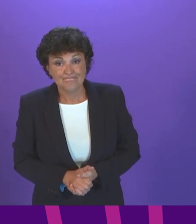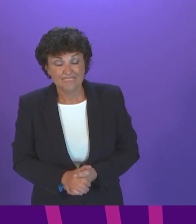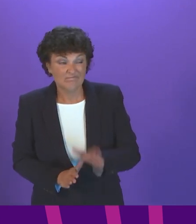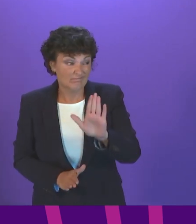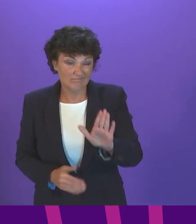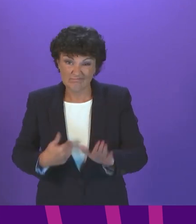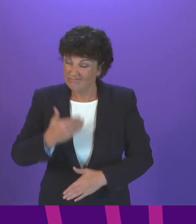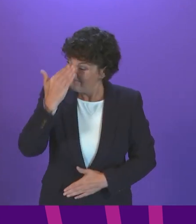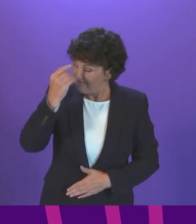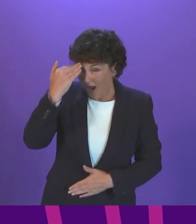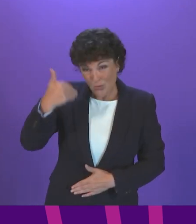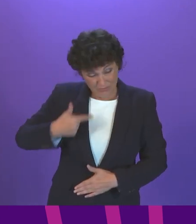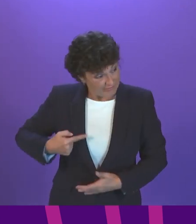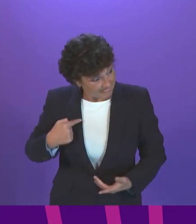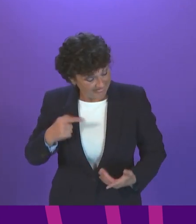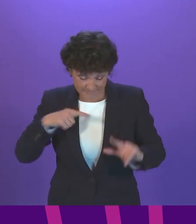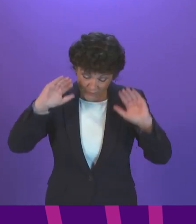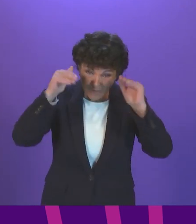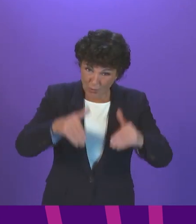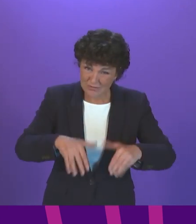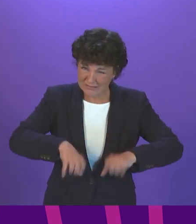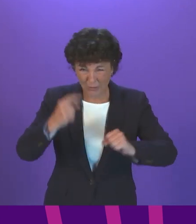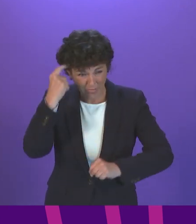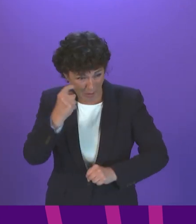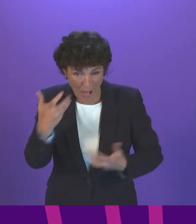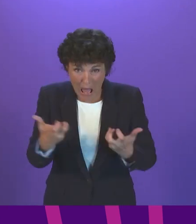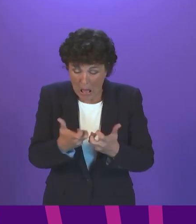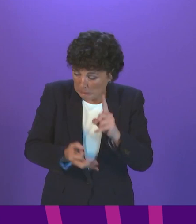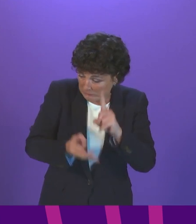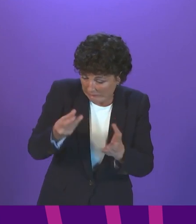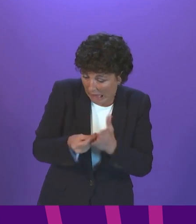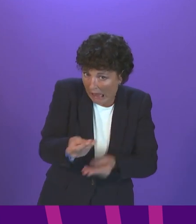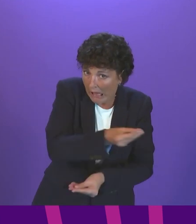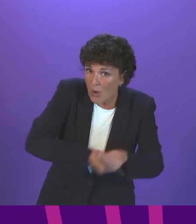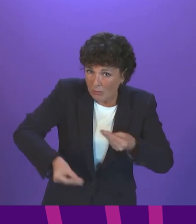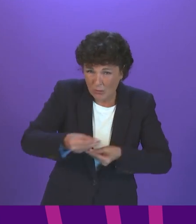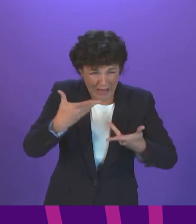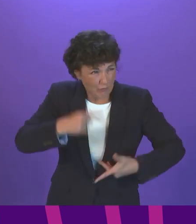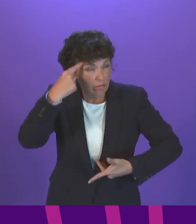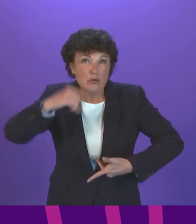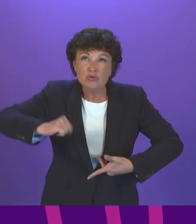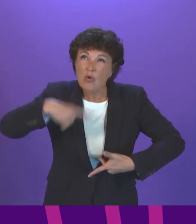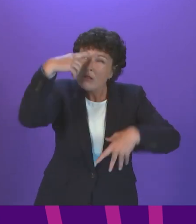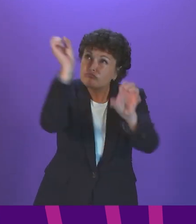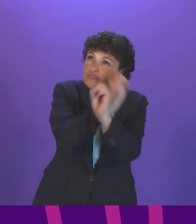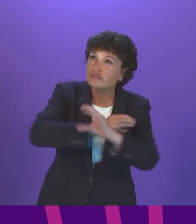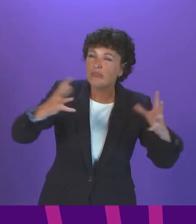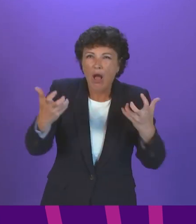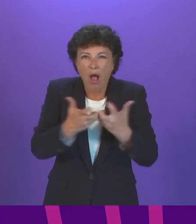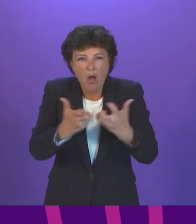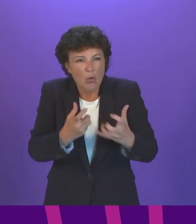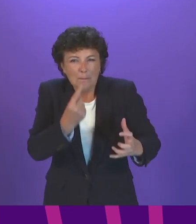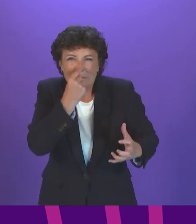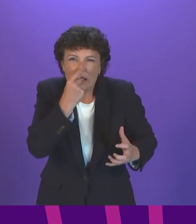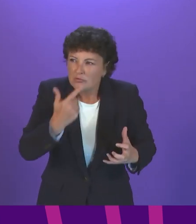to economic recovery, it's important that we act ambitiously to unlock Scotland's potential. Can the First Minister advise